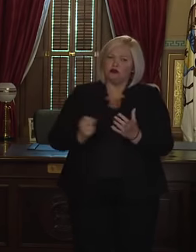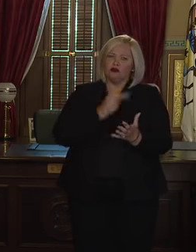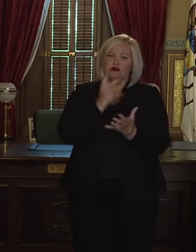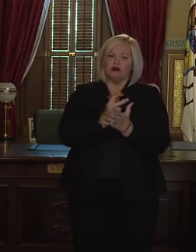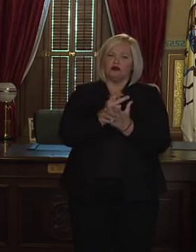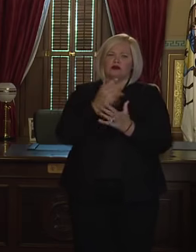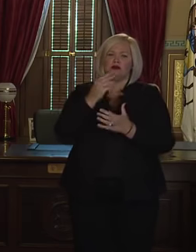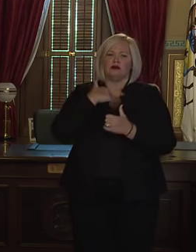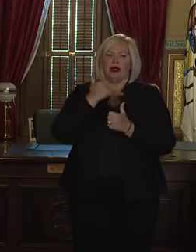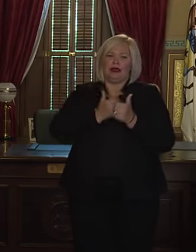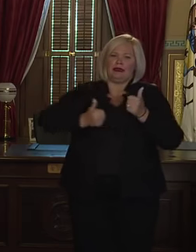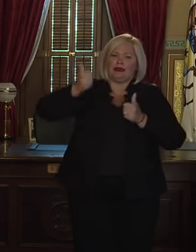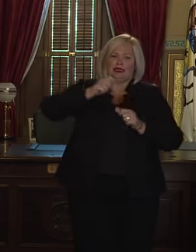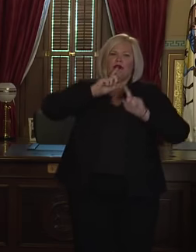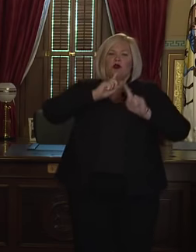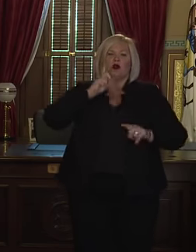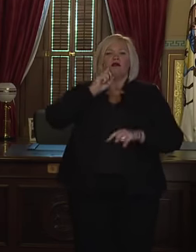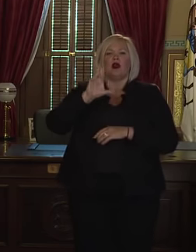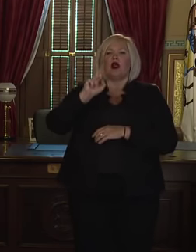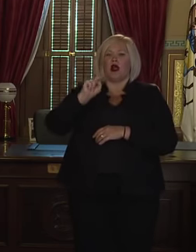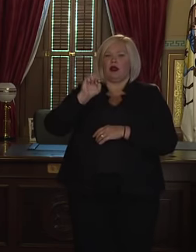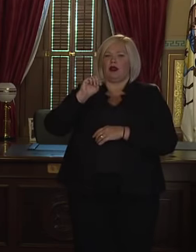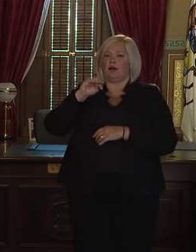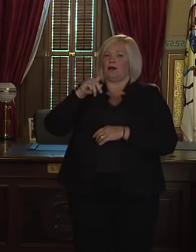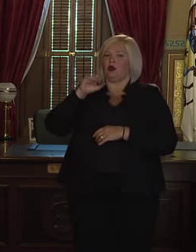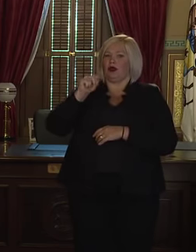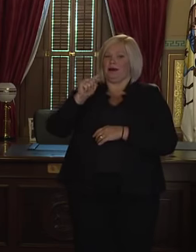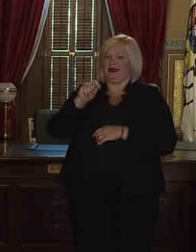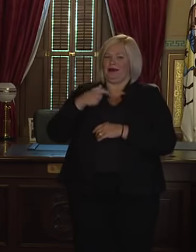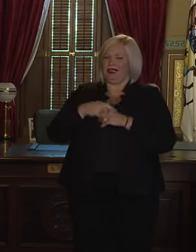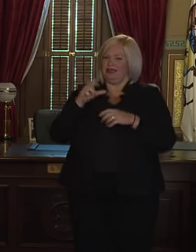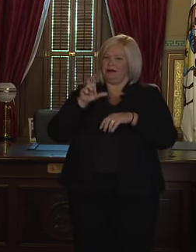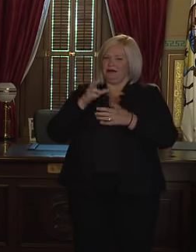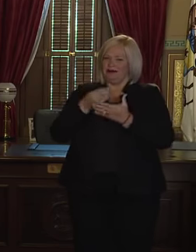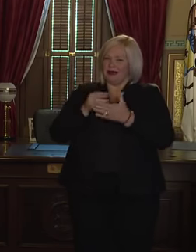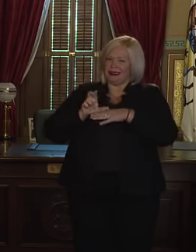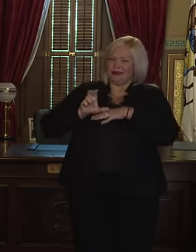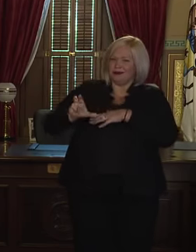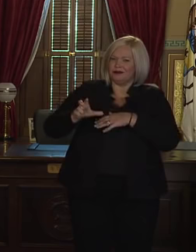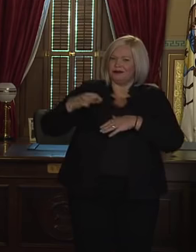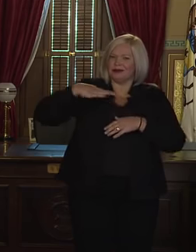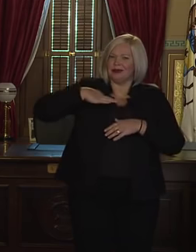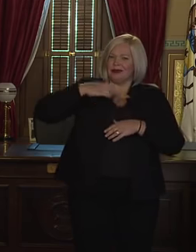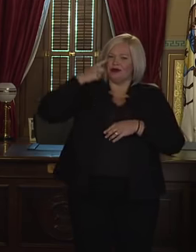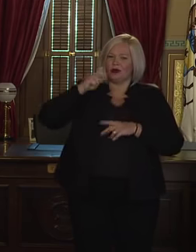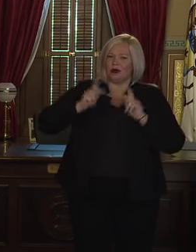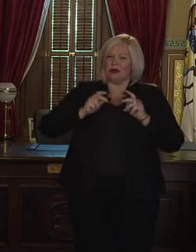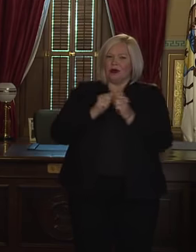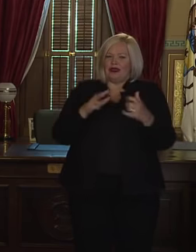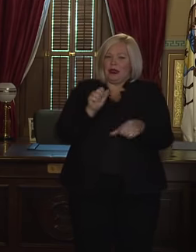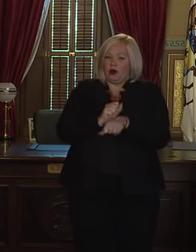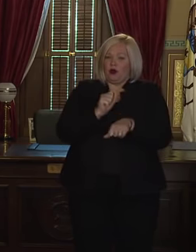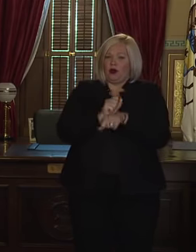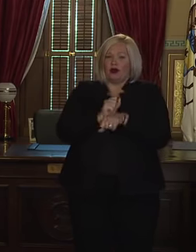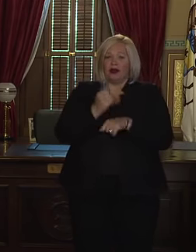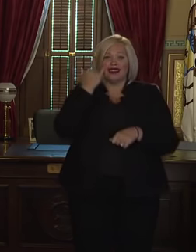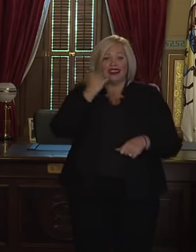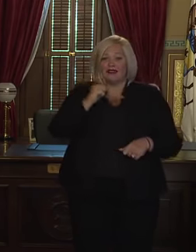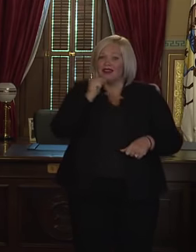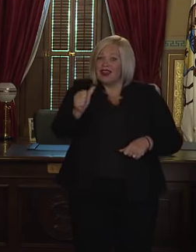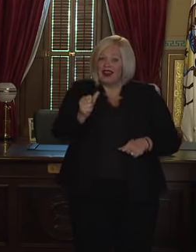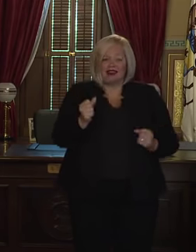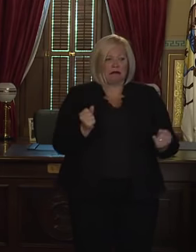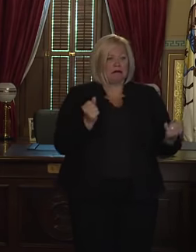order on unemployment. Because without swift action, hundreds of thousands of people in our